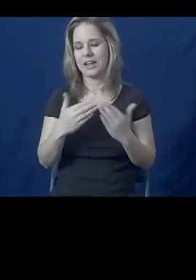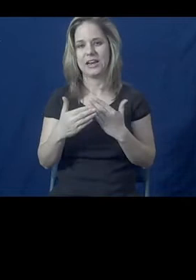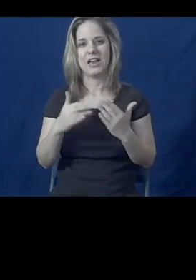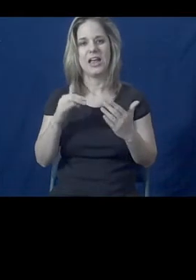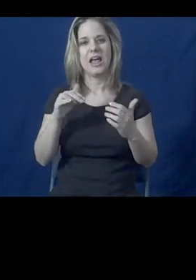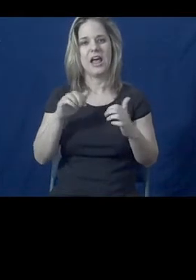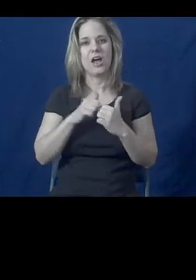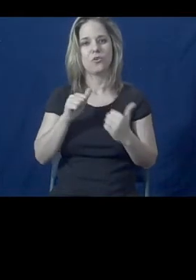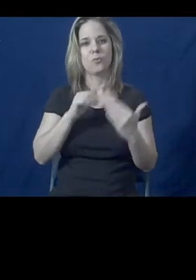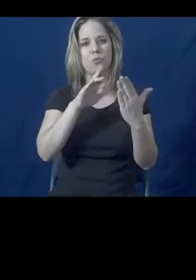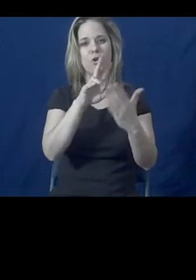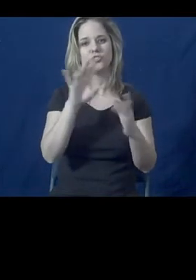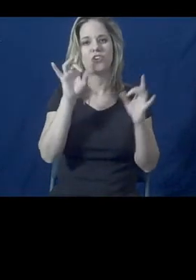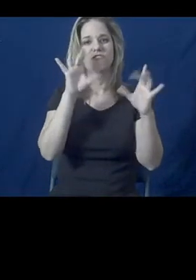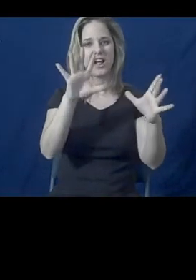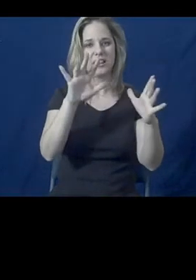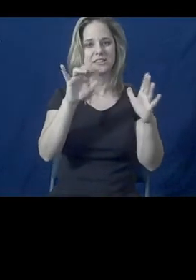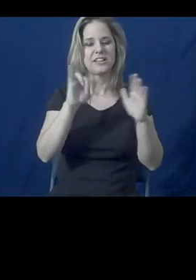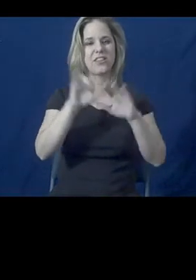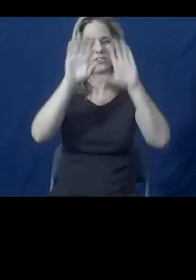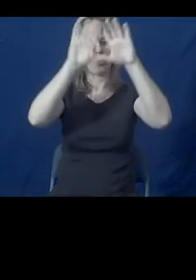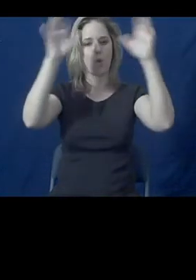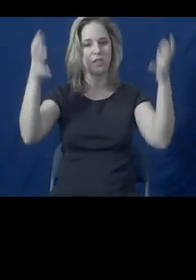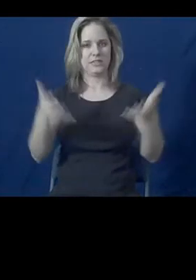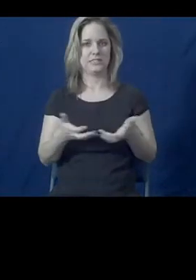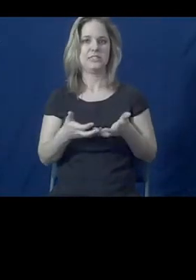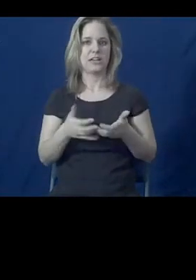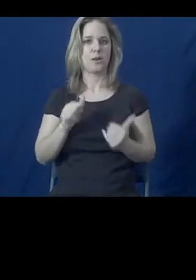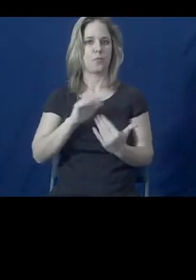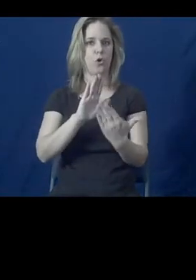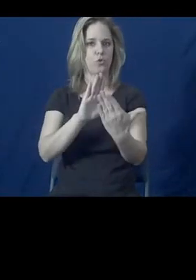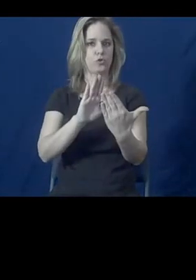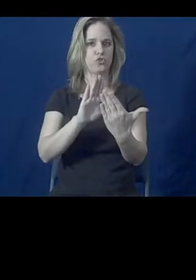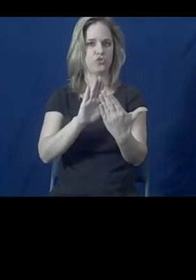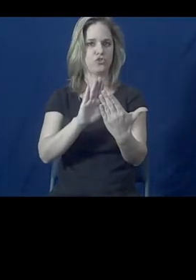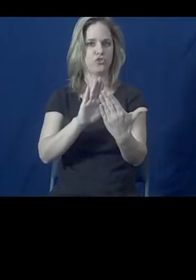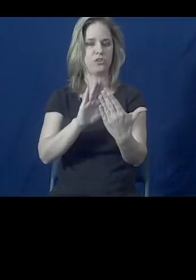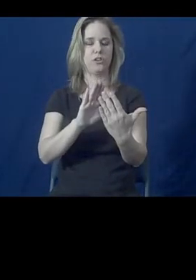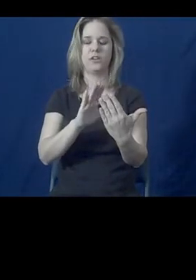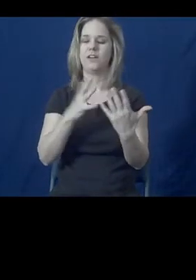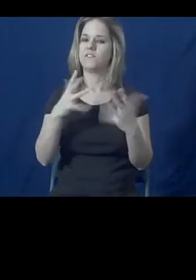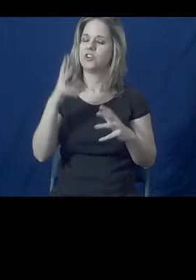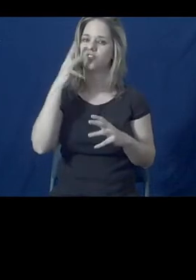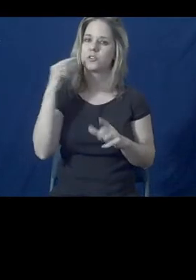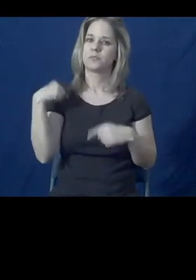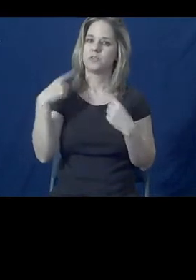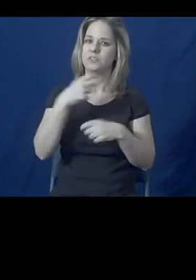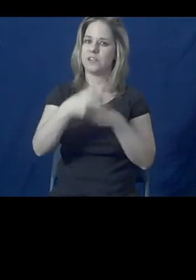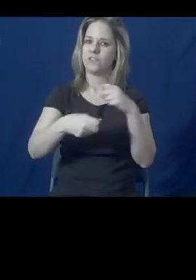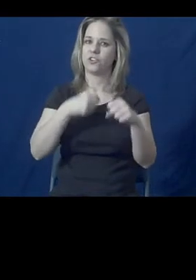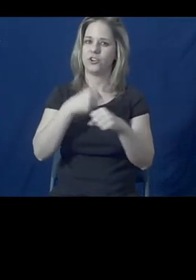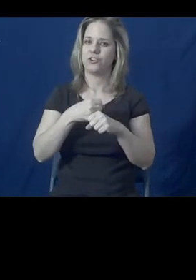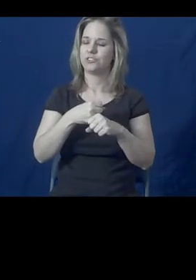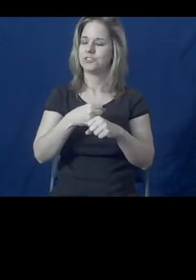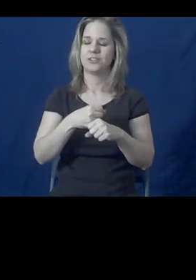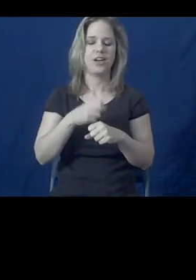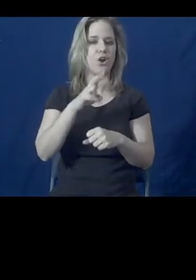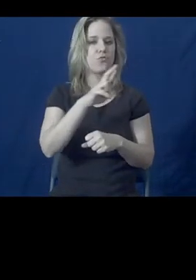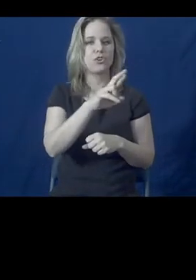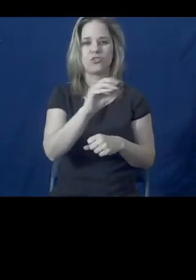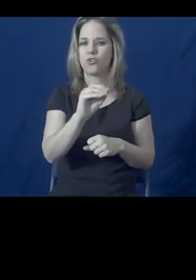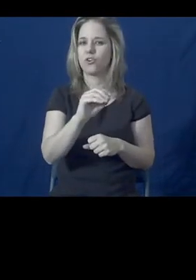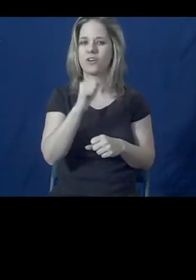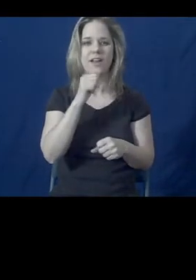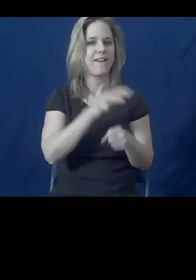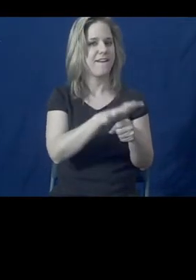is a holistic one. And what we've found over the years is that it's not enough to get a restraining order, but that you have to have